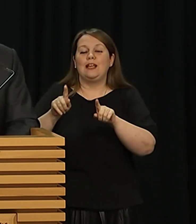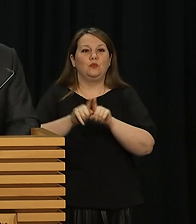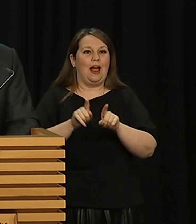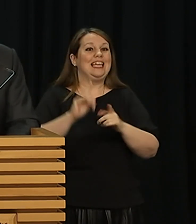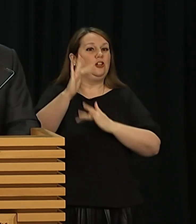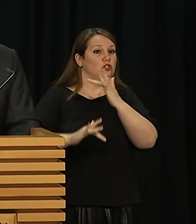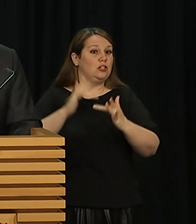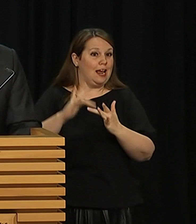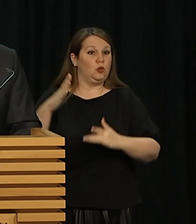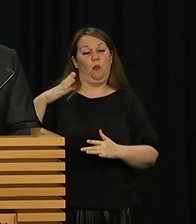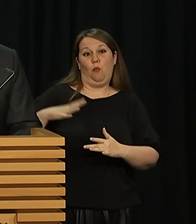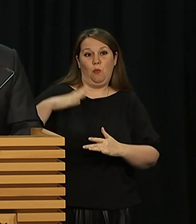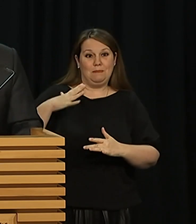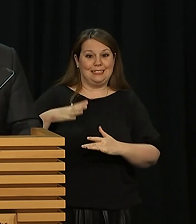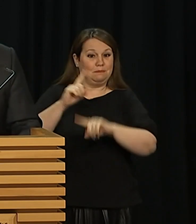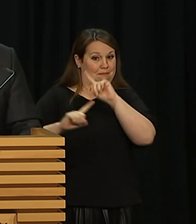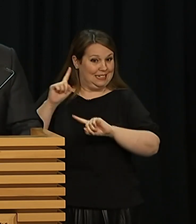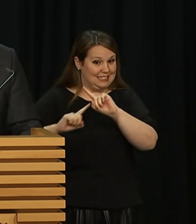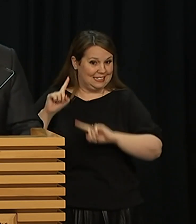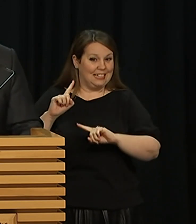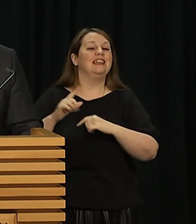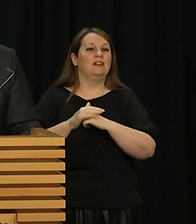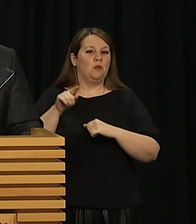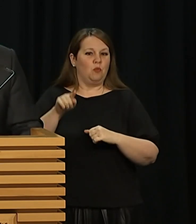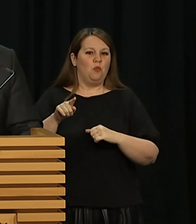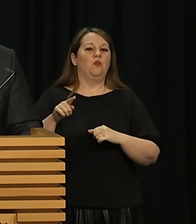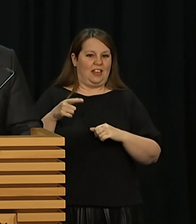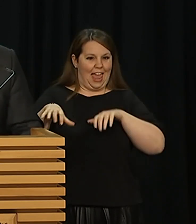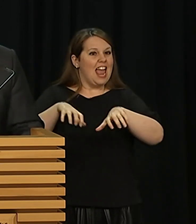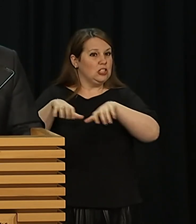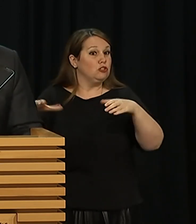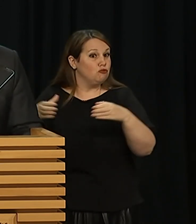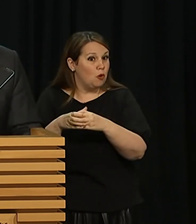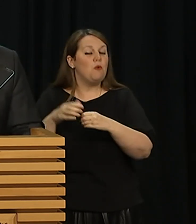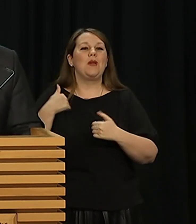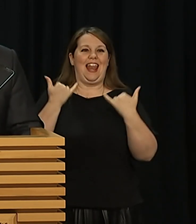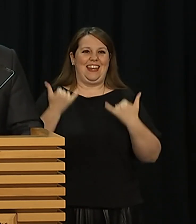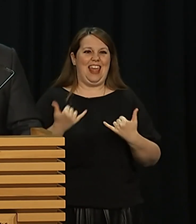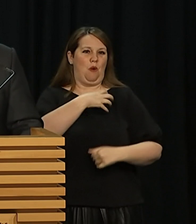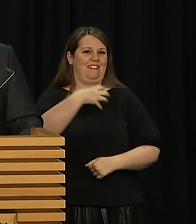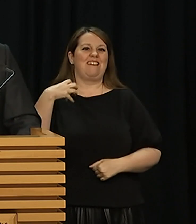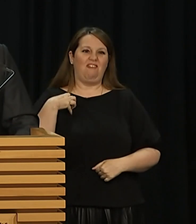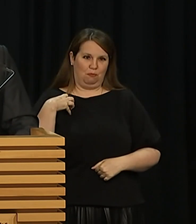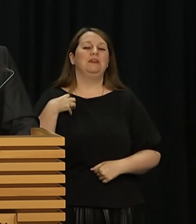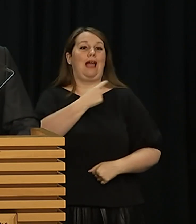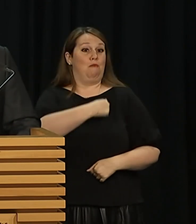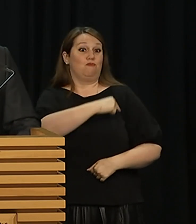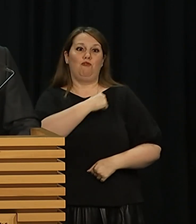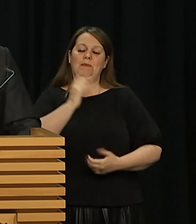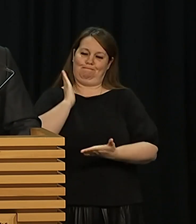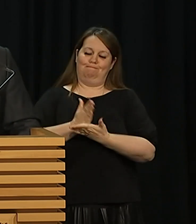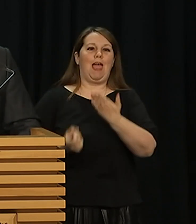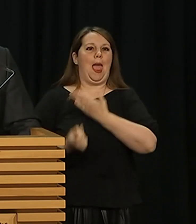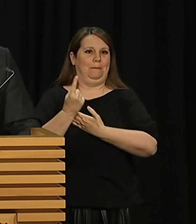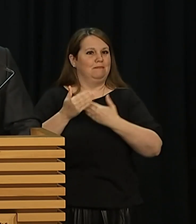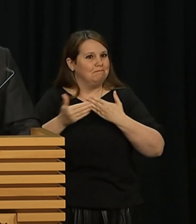started its meeting in Auckland today, we are delivering on those promises. Finally, I acknowledge the importance of building on the